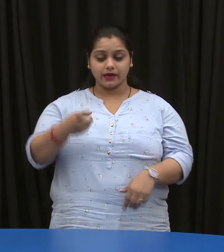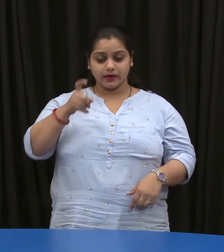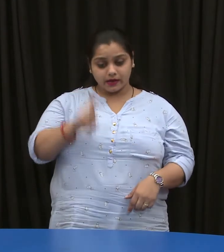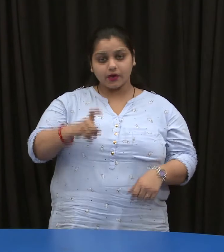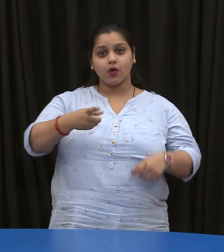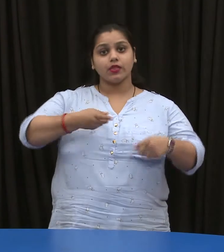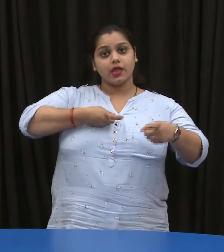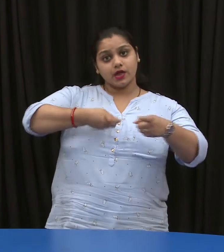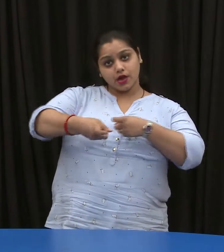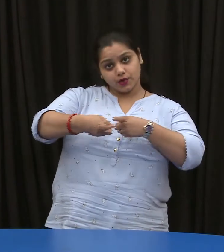Panel button.